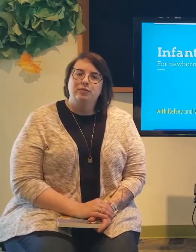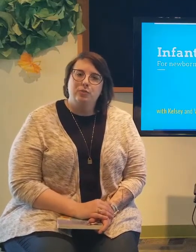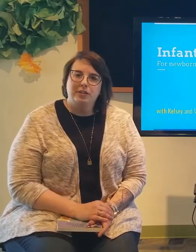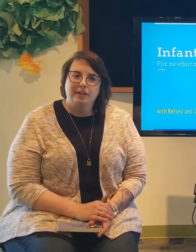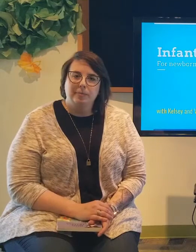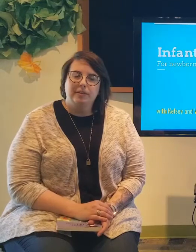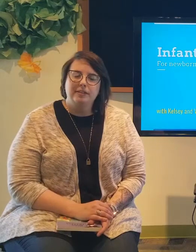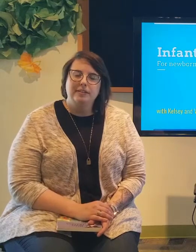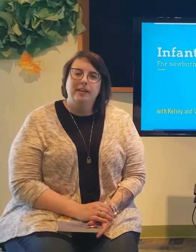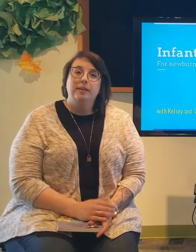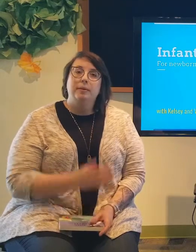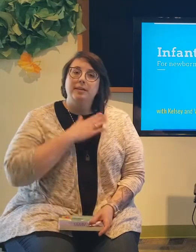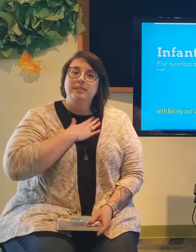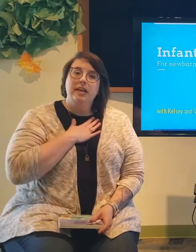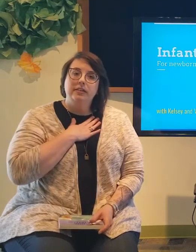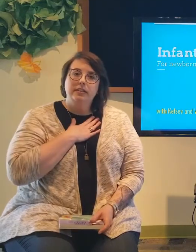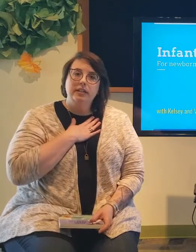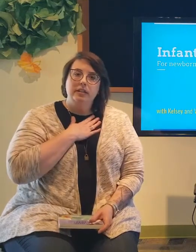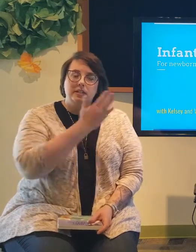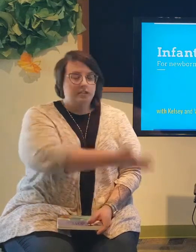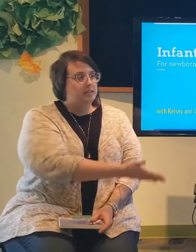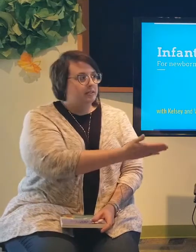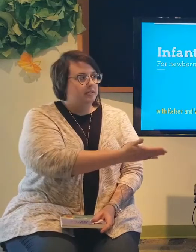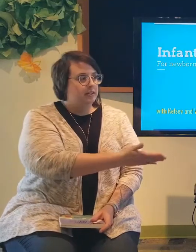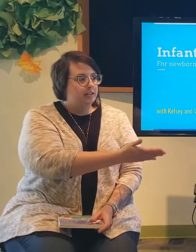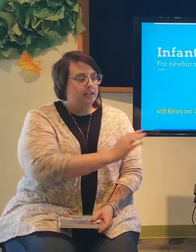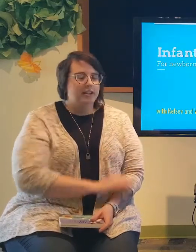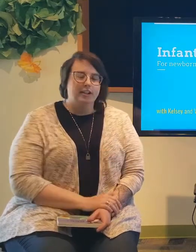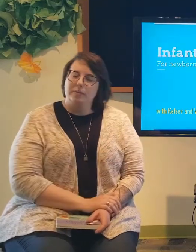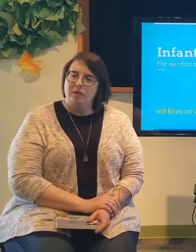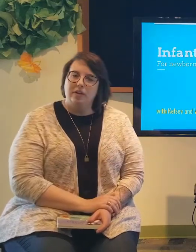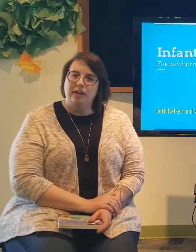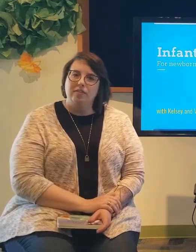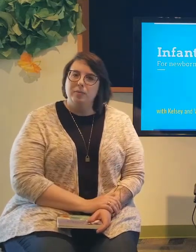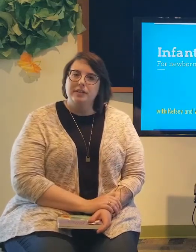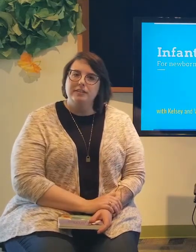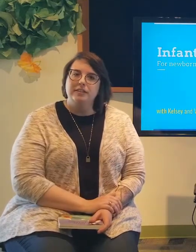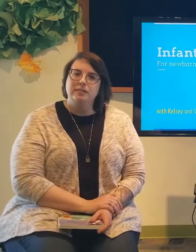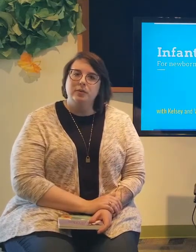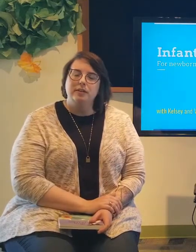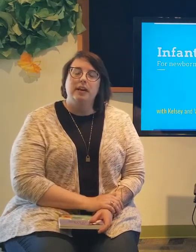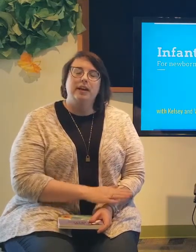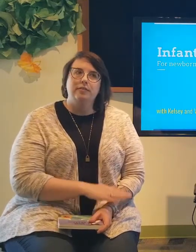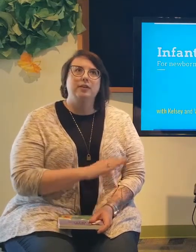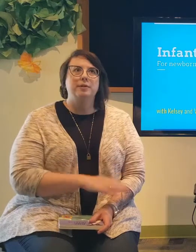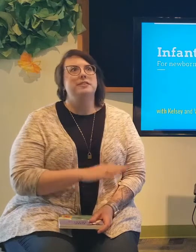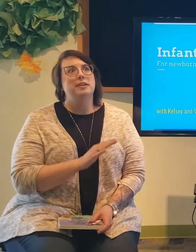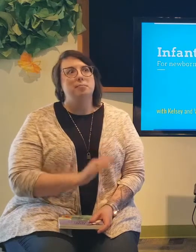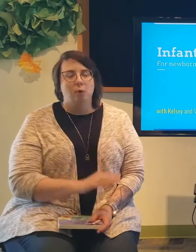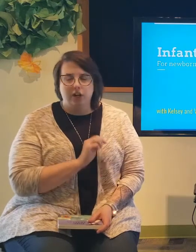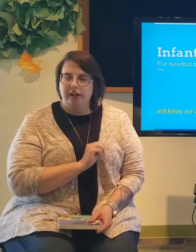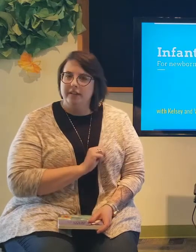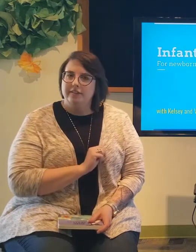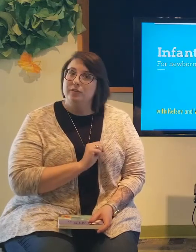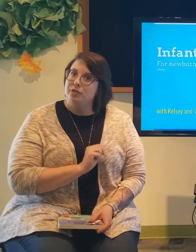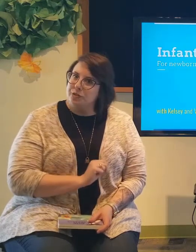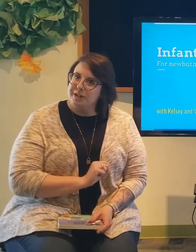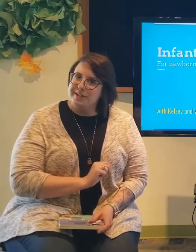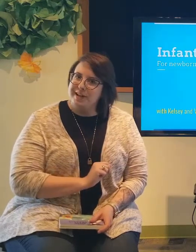storytime with us. My name is Kelsey. I'm Whitney. And we're here every Wednesday morning for storytime